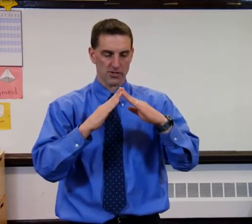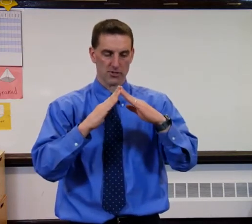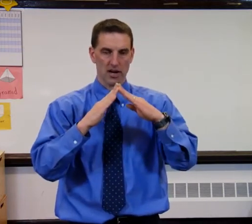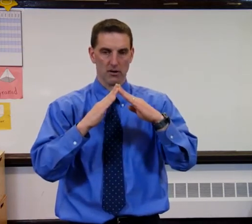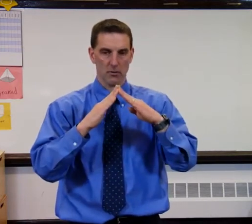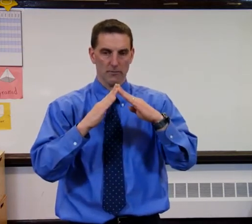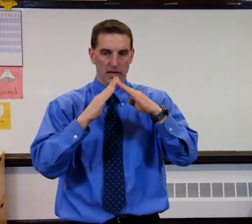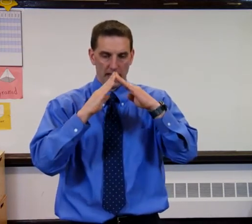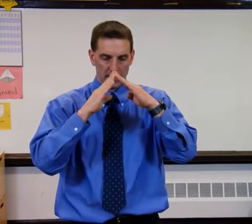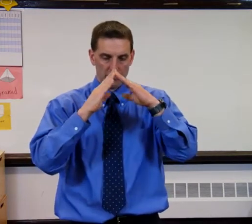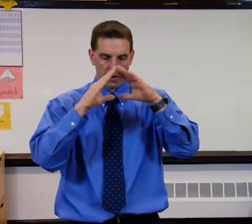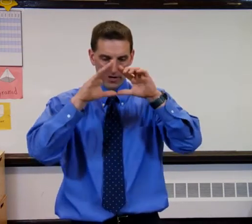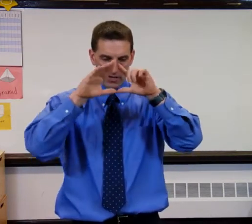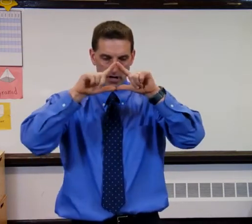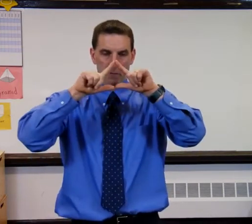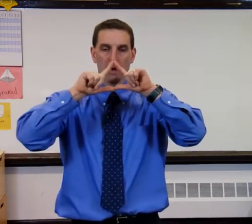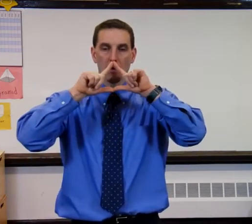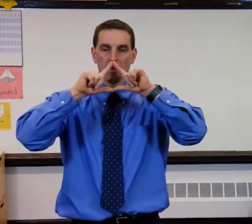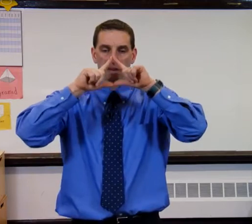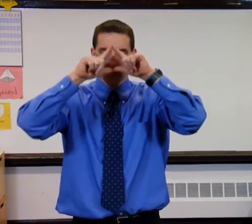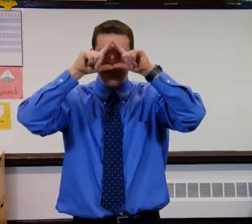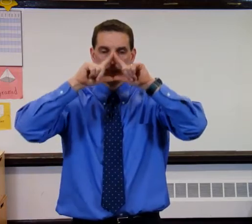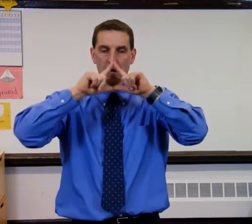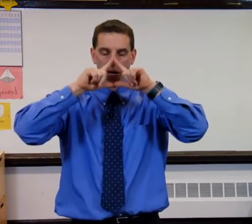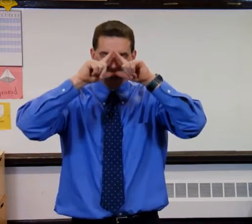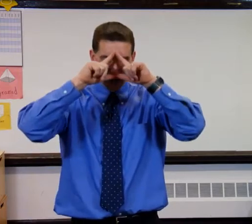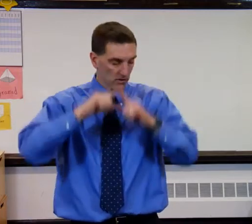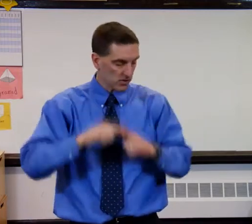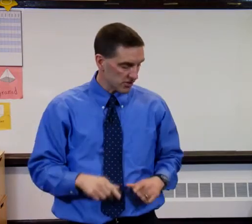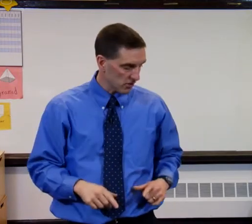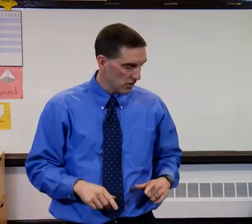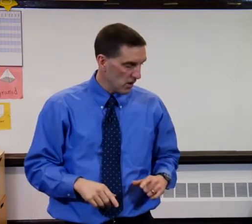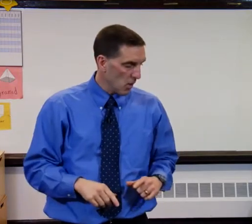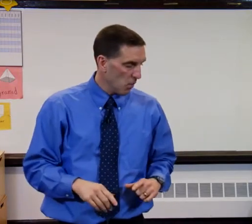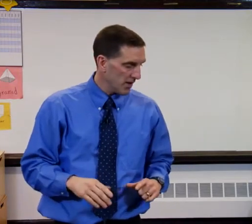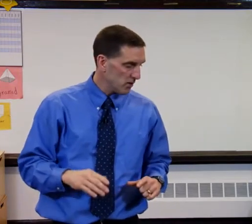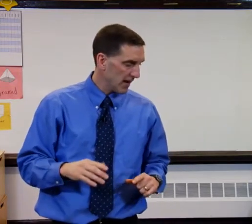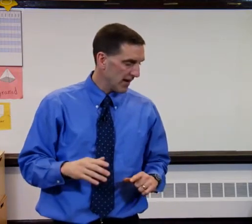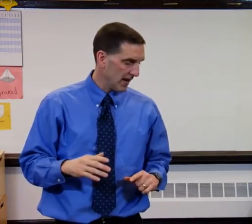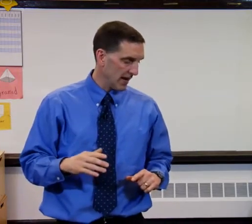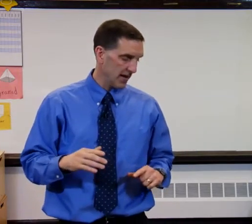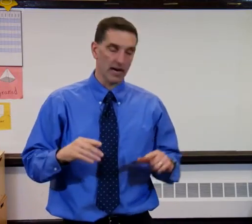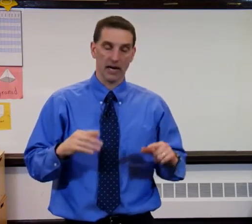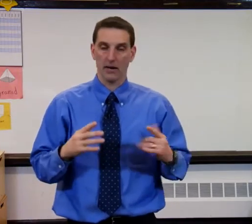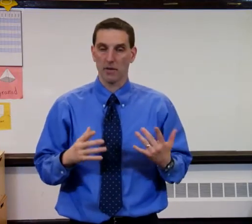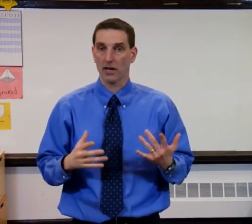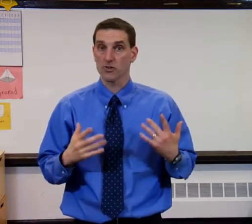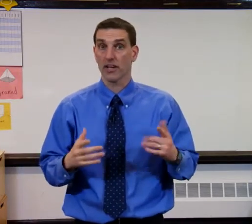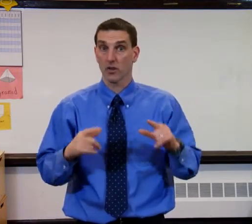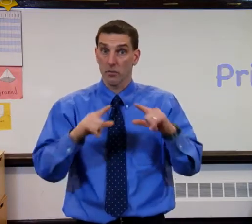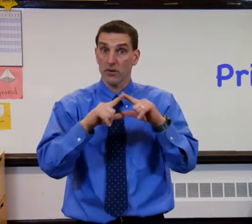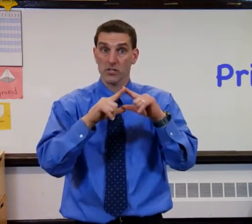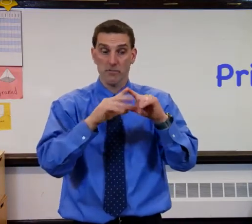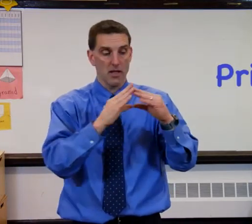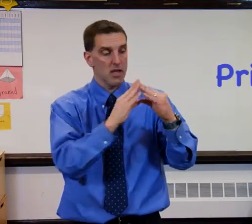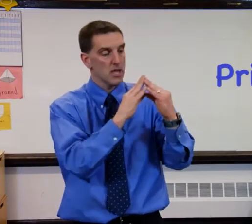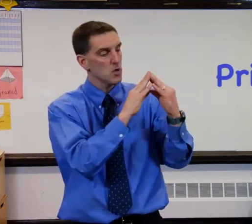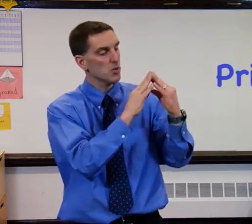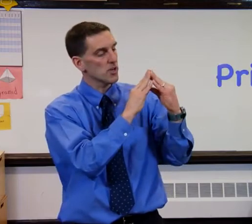triangle and you've already talked about the altitude, when you get a triangular prism, you would talk